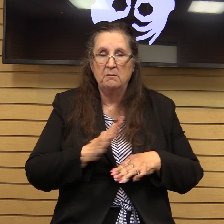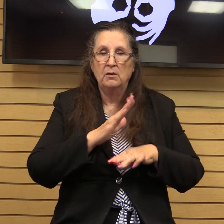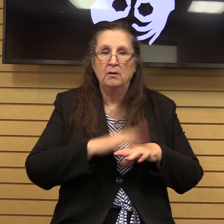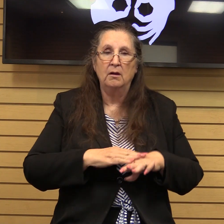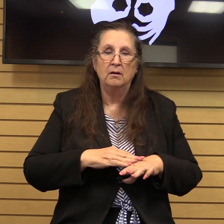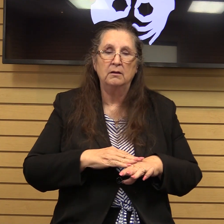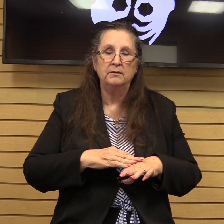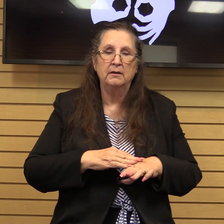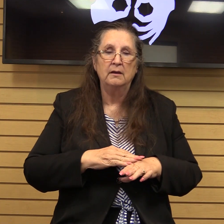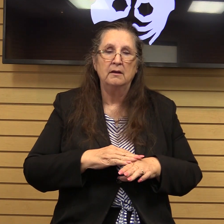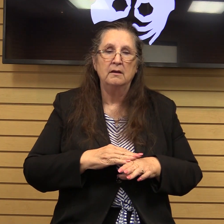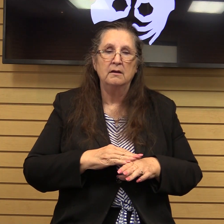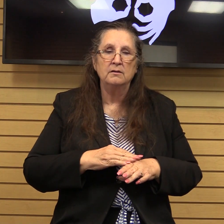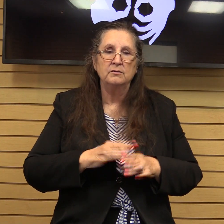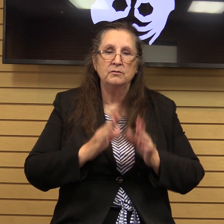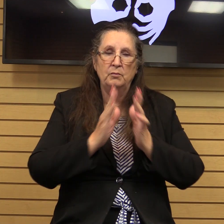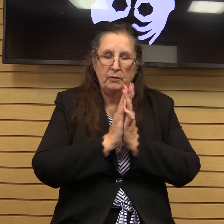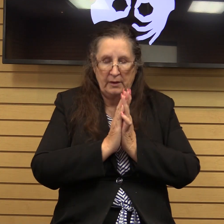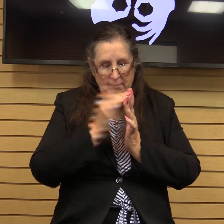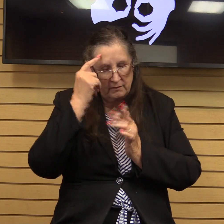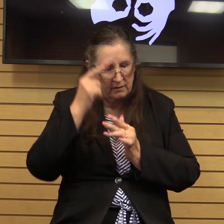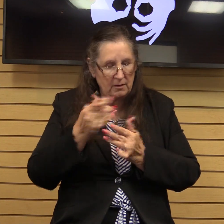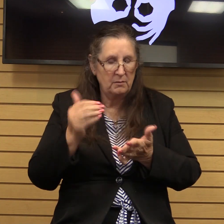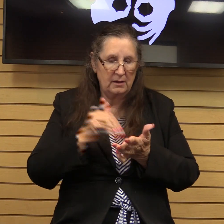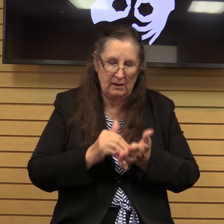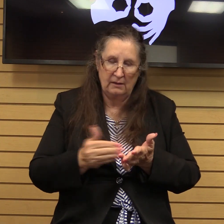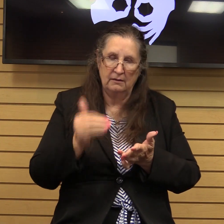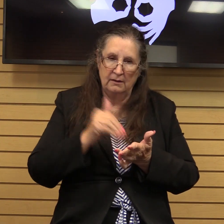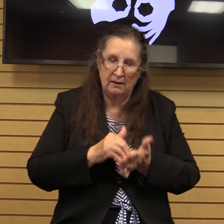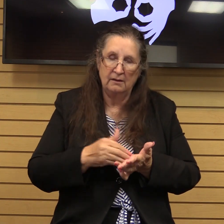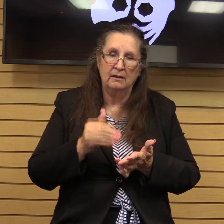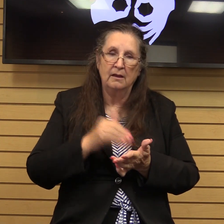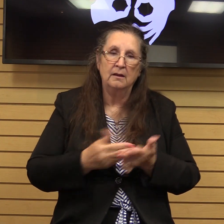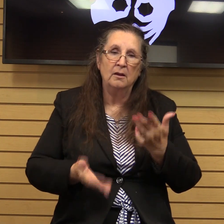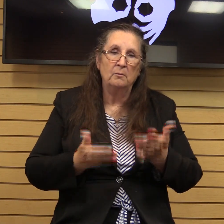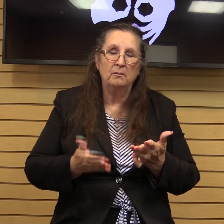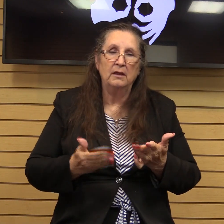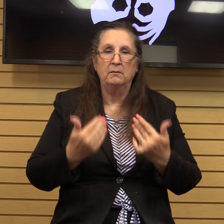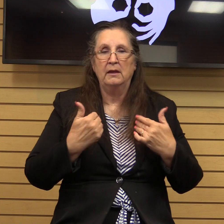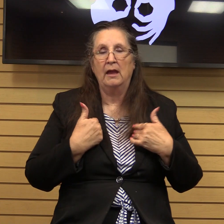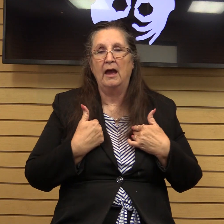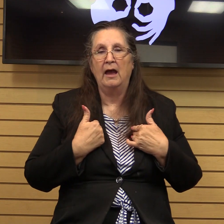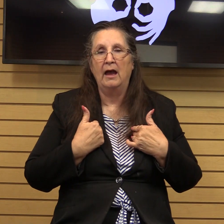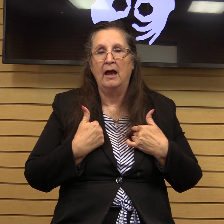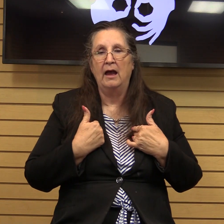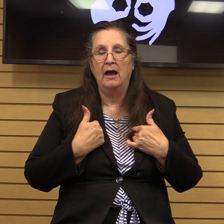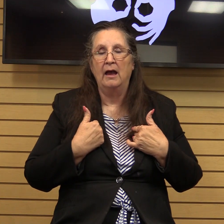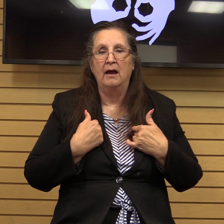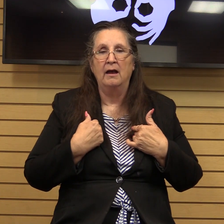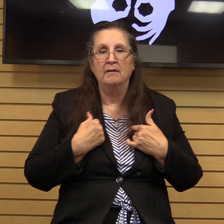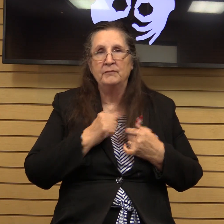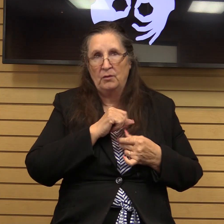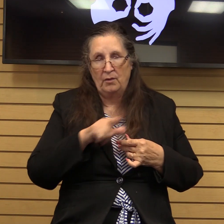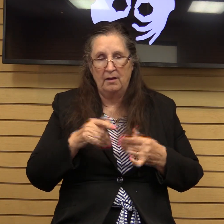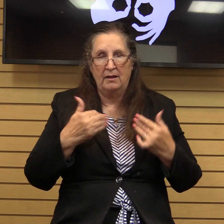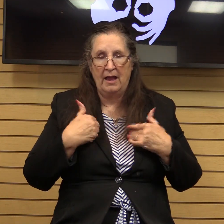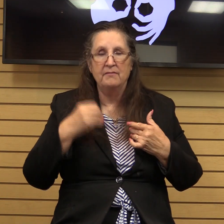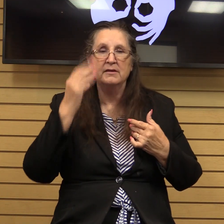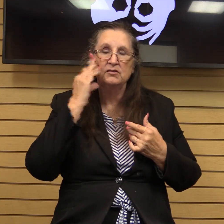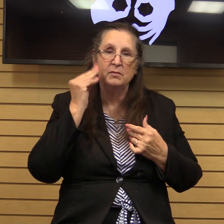them again and again we may have experience we've all had the experience of